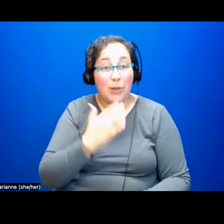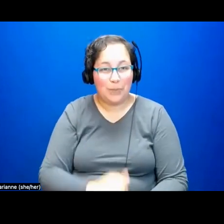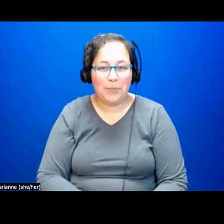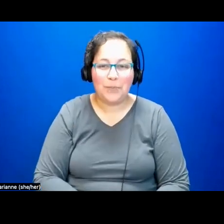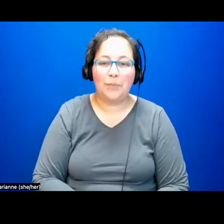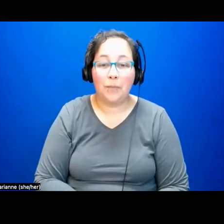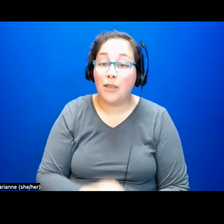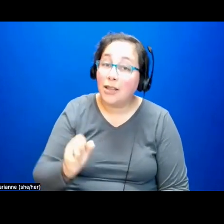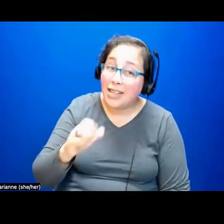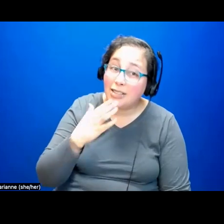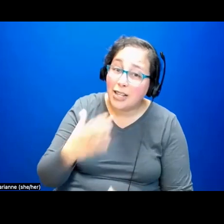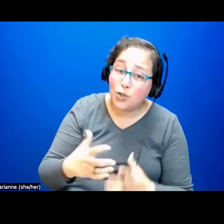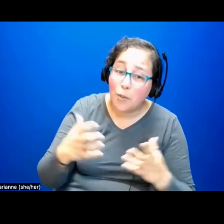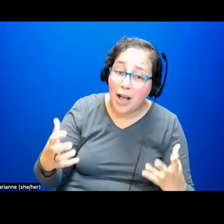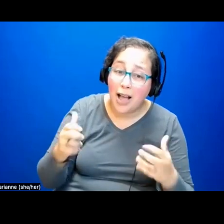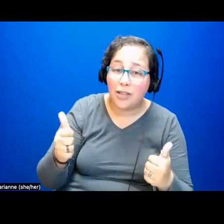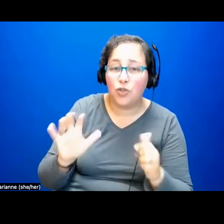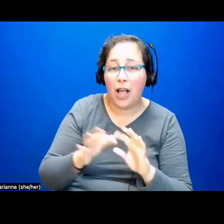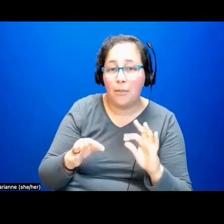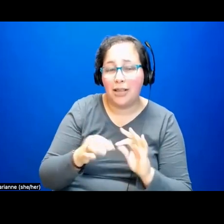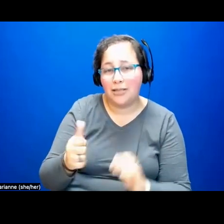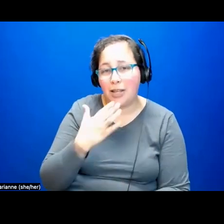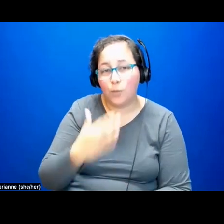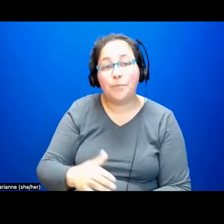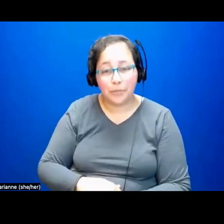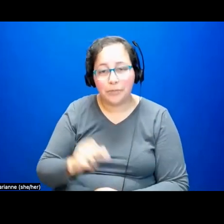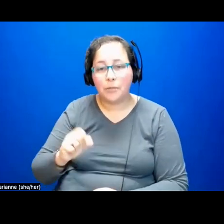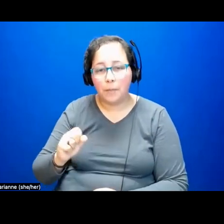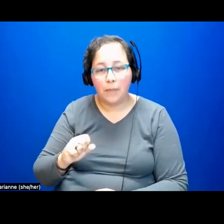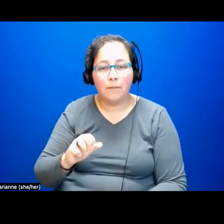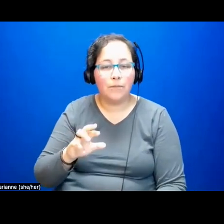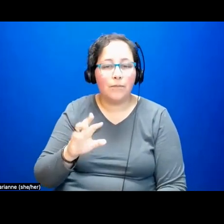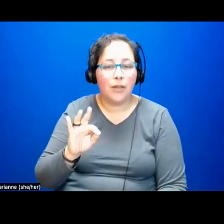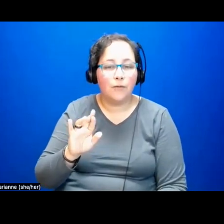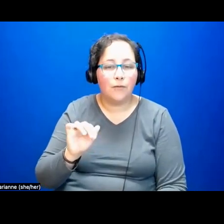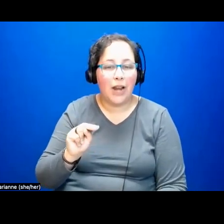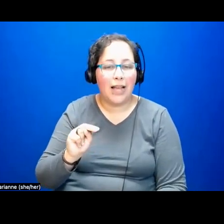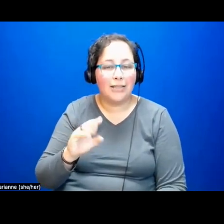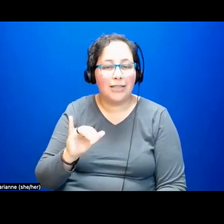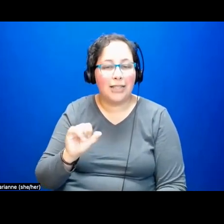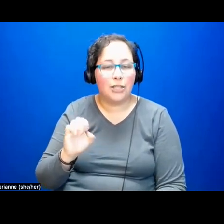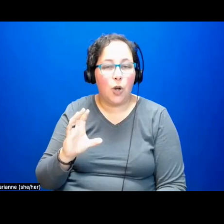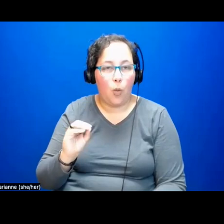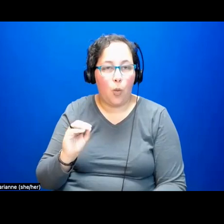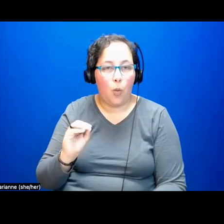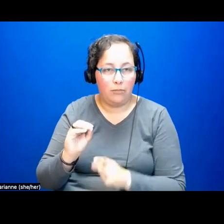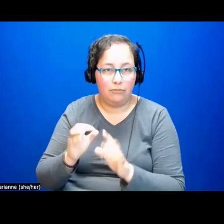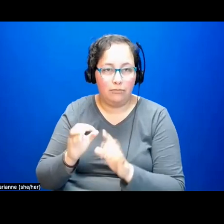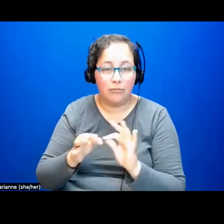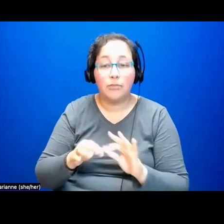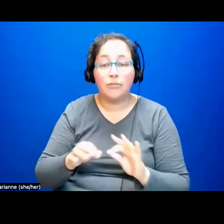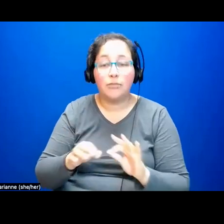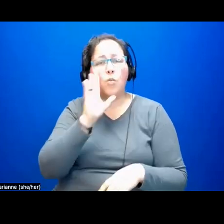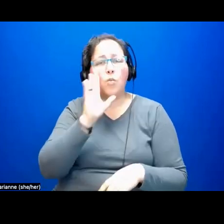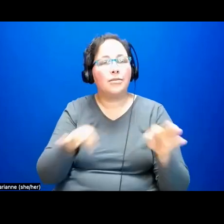Yeah, thank you so much, Ruthie, for your comments. There's a lot there to learn. We will be discussing the